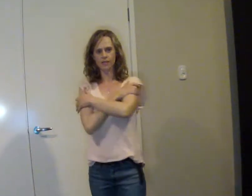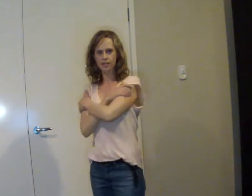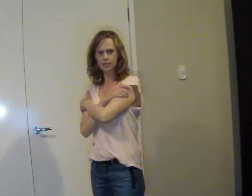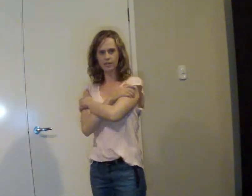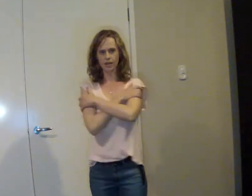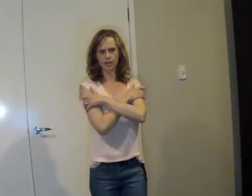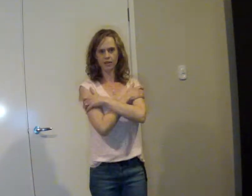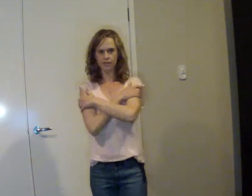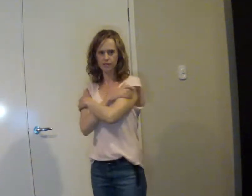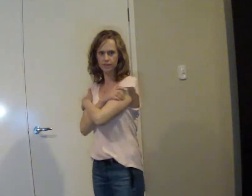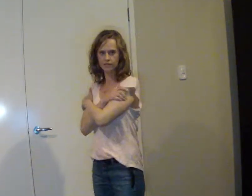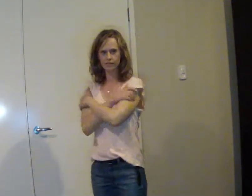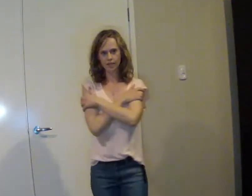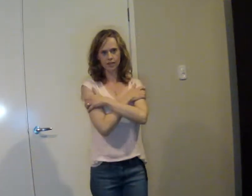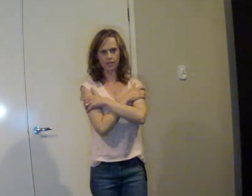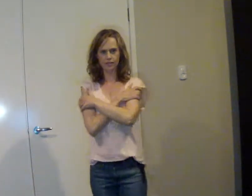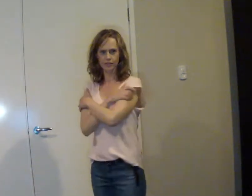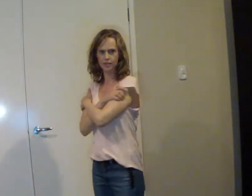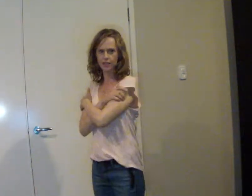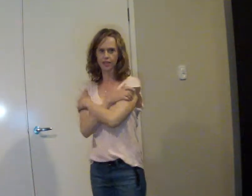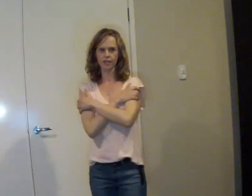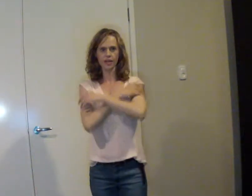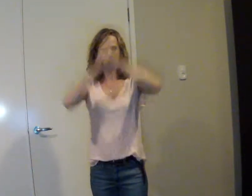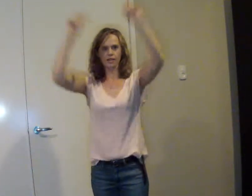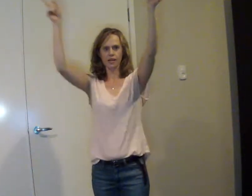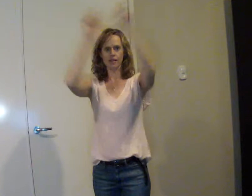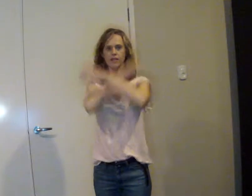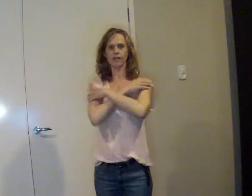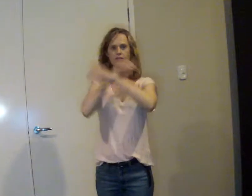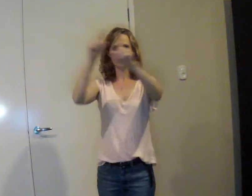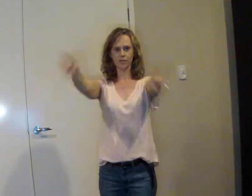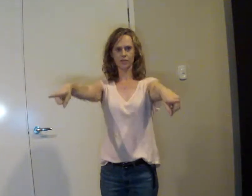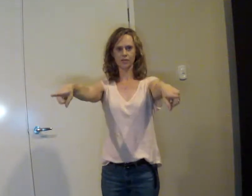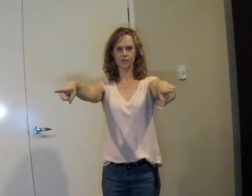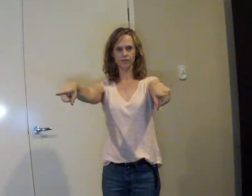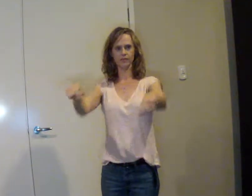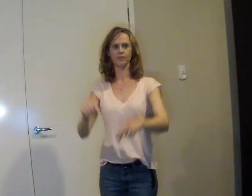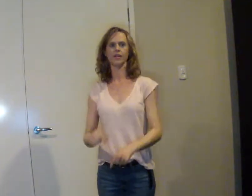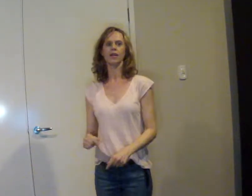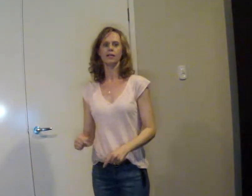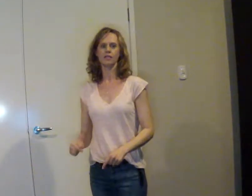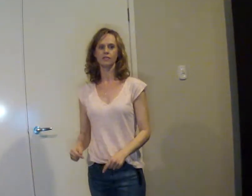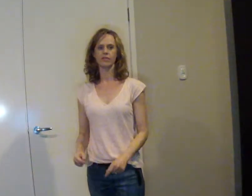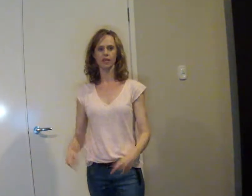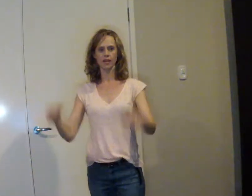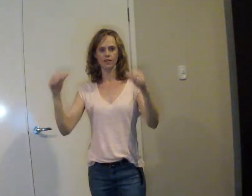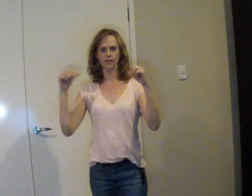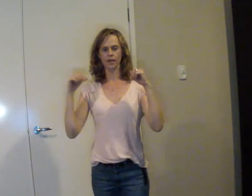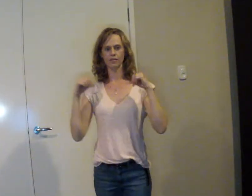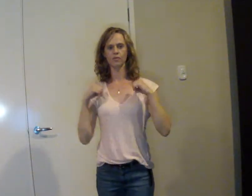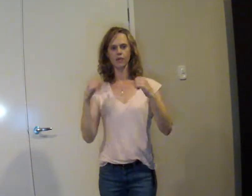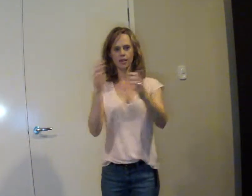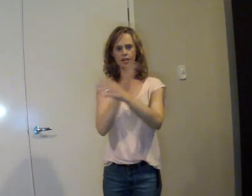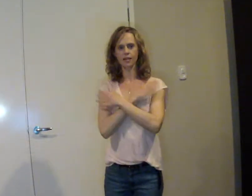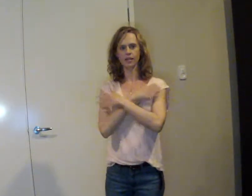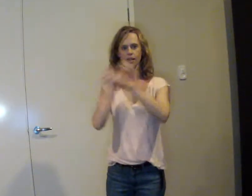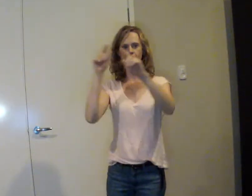each other Don't forget that God loves you And don't forget that we love